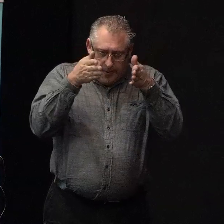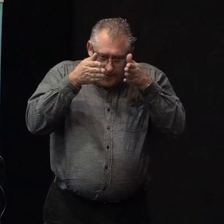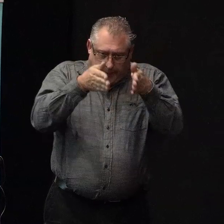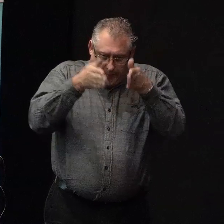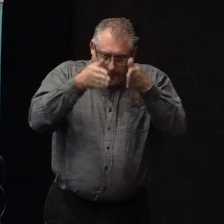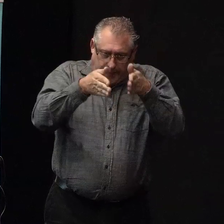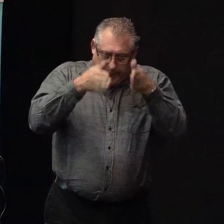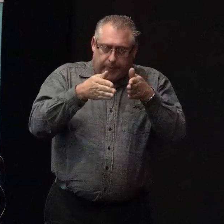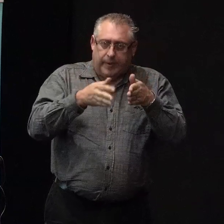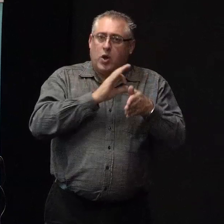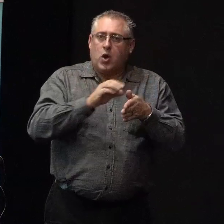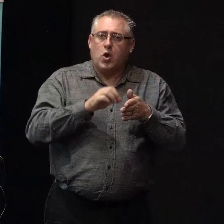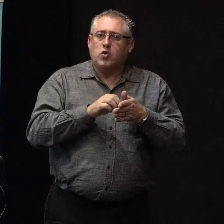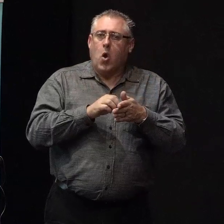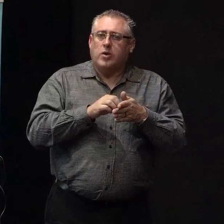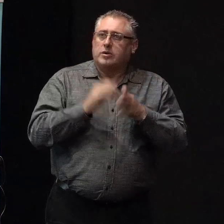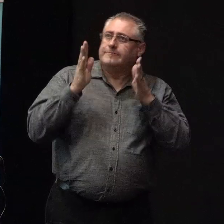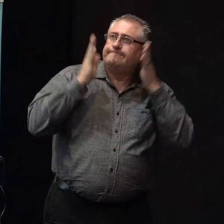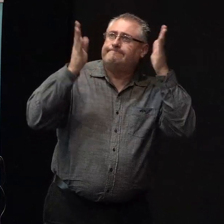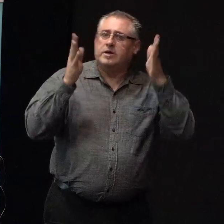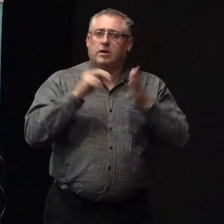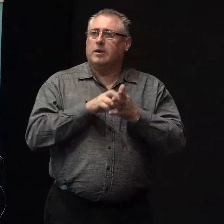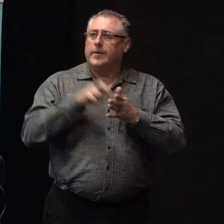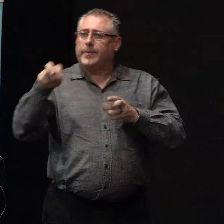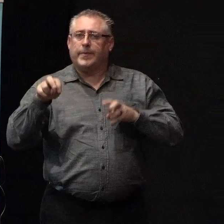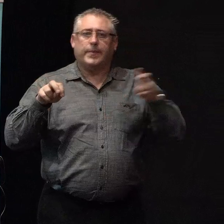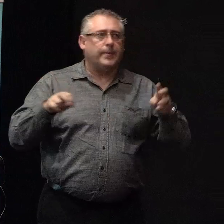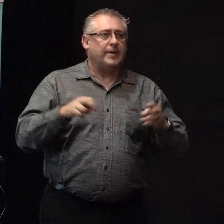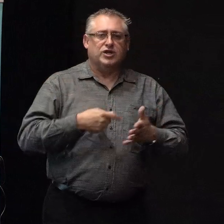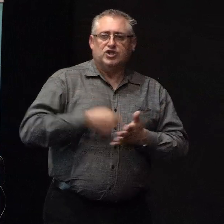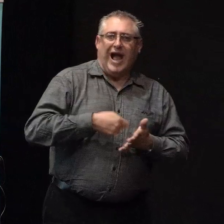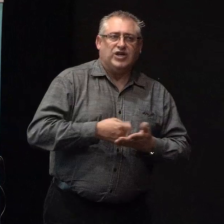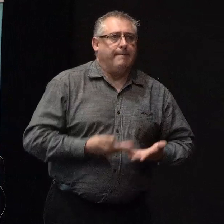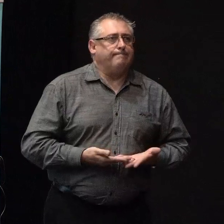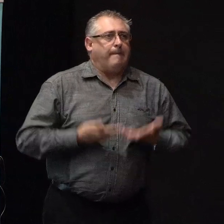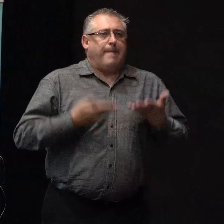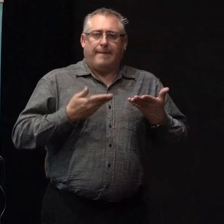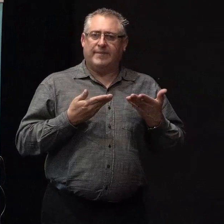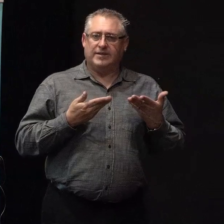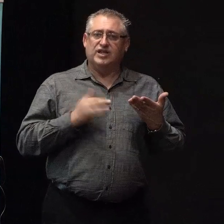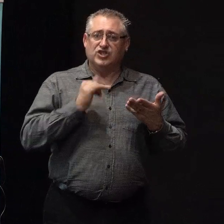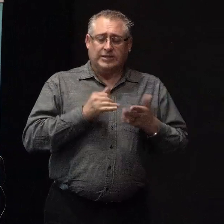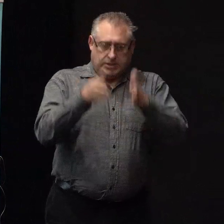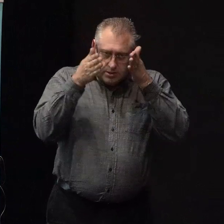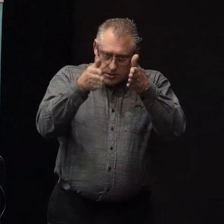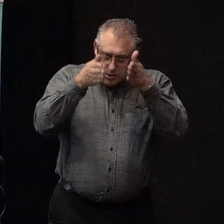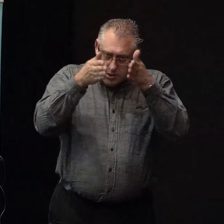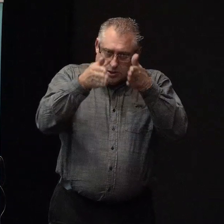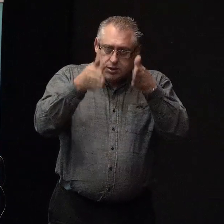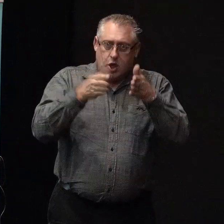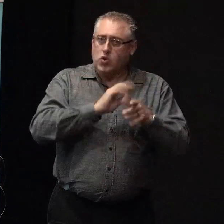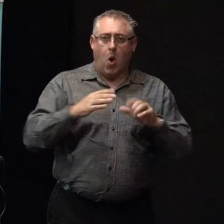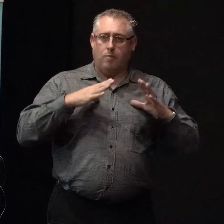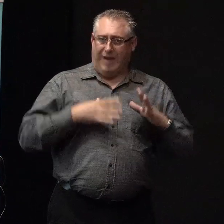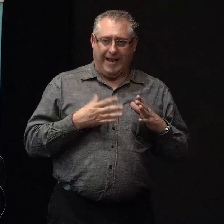and not stepping out to do those wonderful things that Lucy said, you know, will recharge our batteries. If we just stay in that focused state without taking a break from